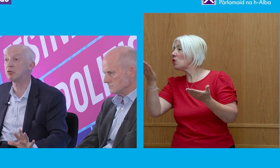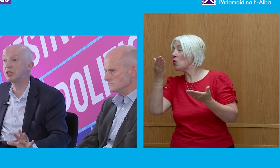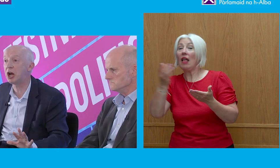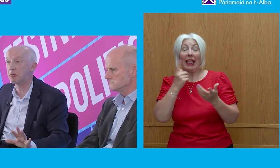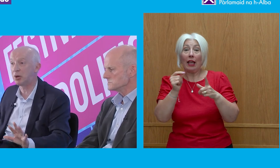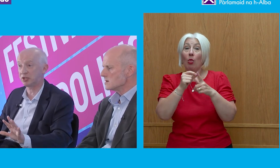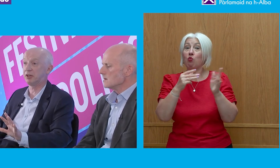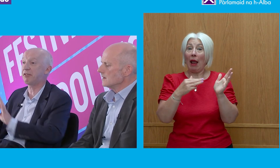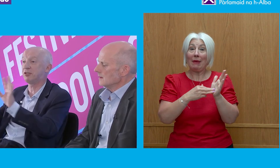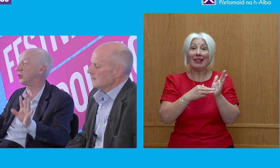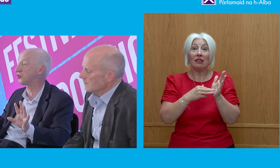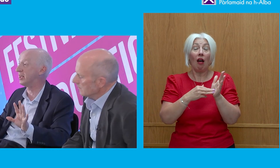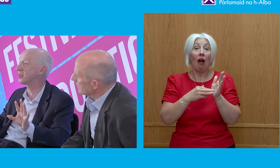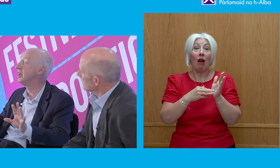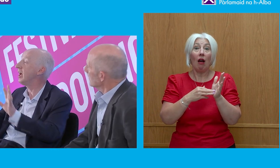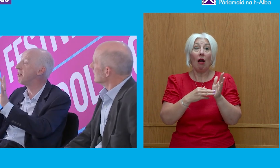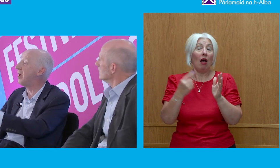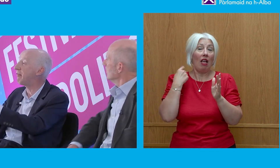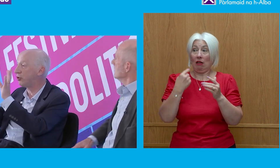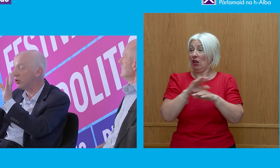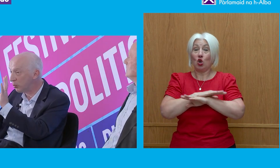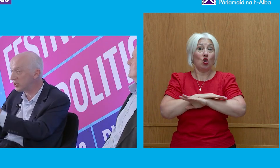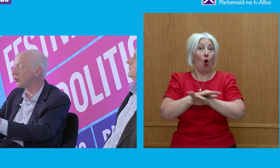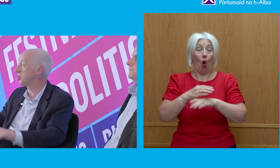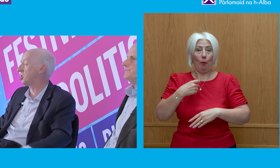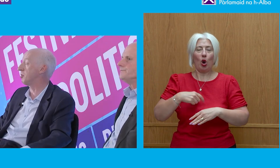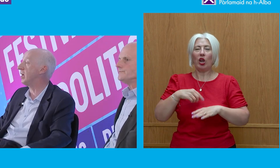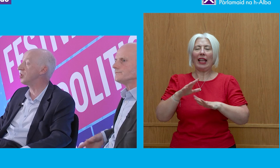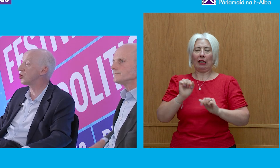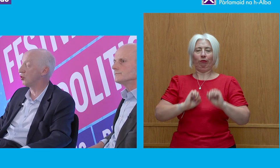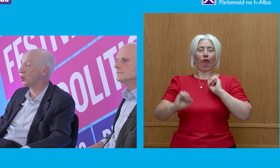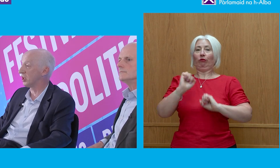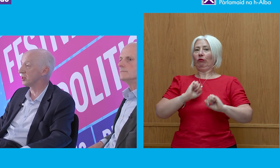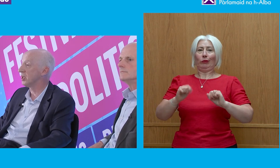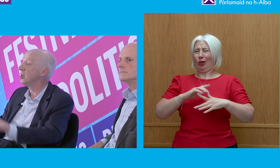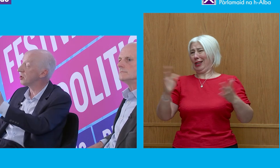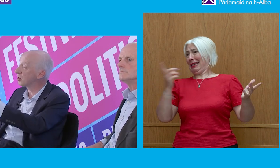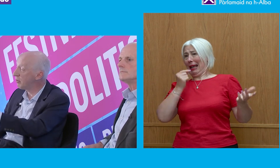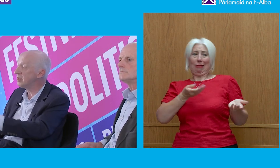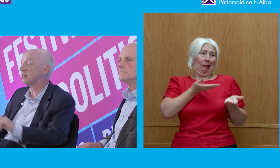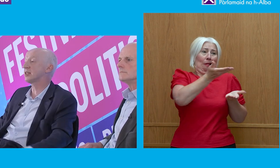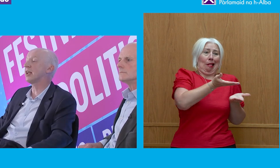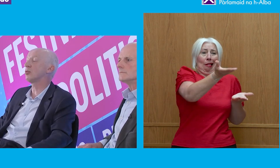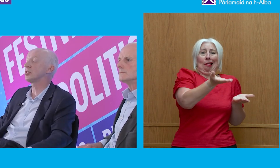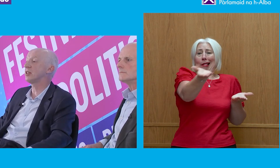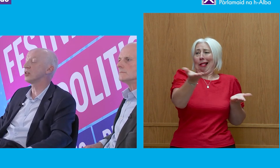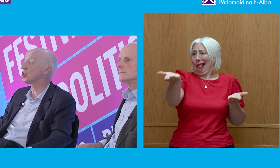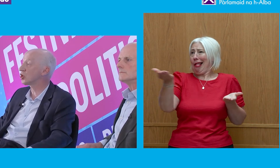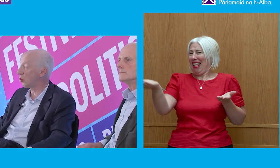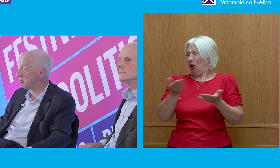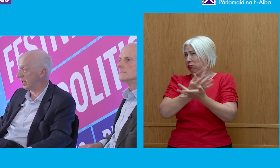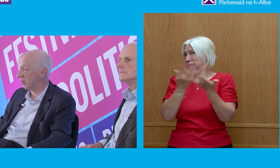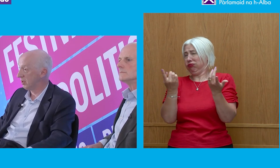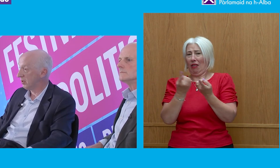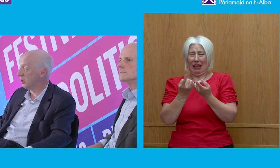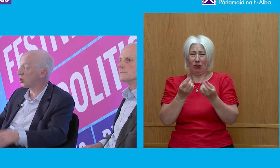absolutely no personal ethical constraints, and therefore we saw the system in its true colours. So the Greensill scandal was the thing that